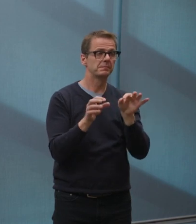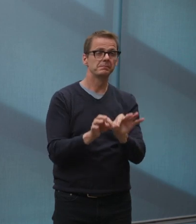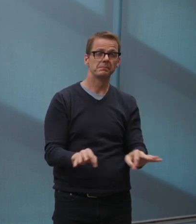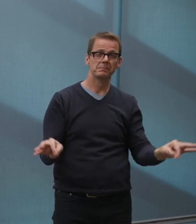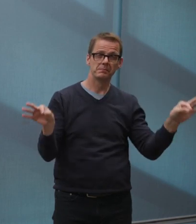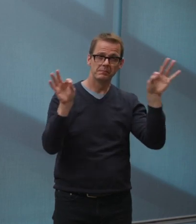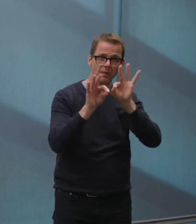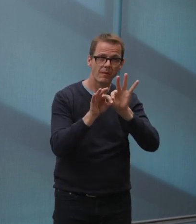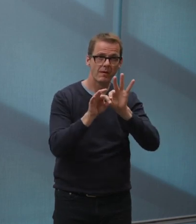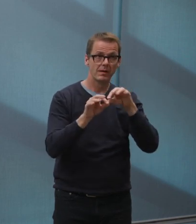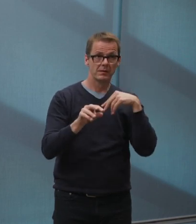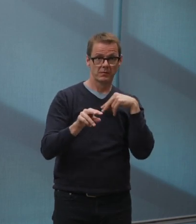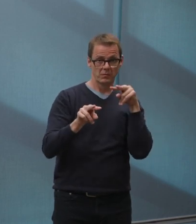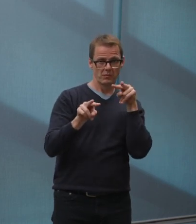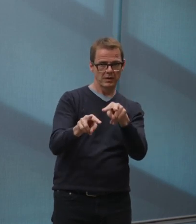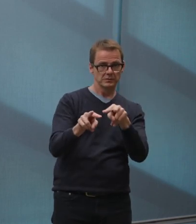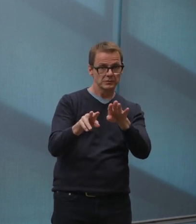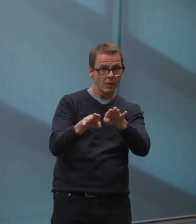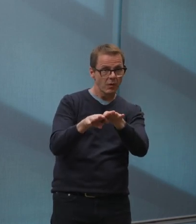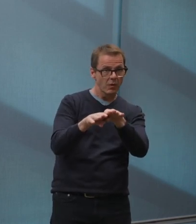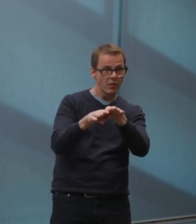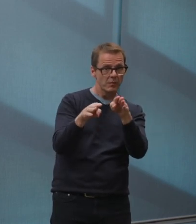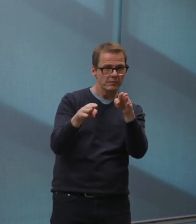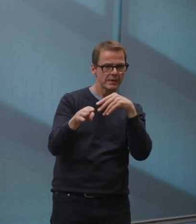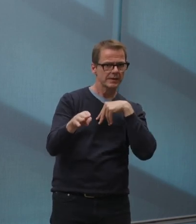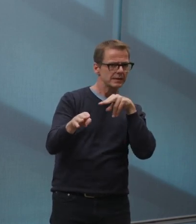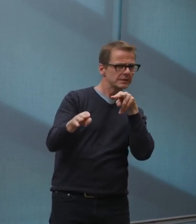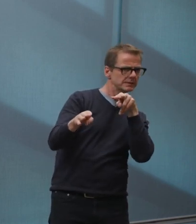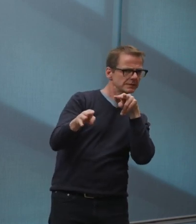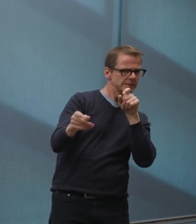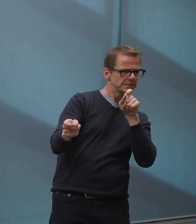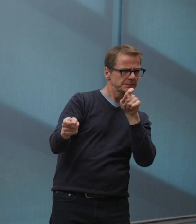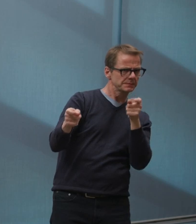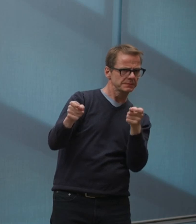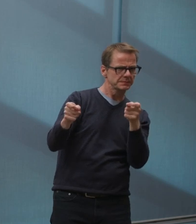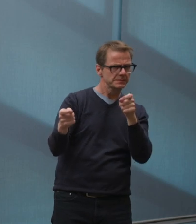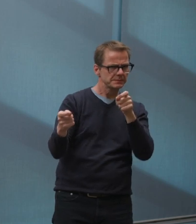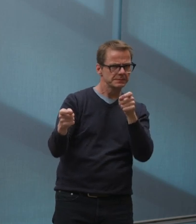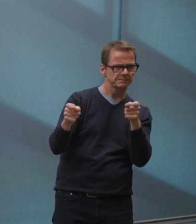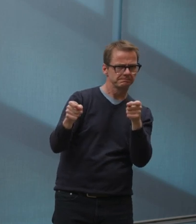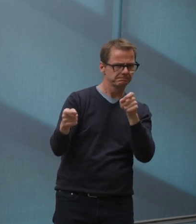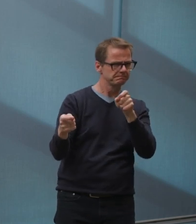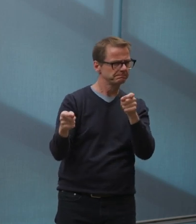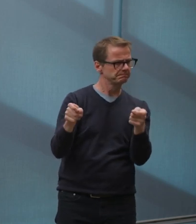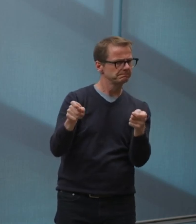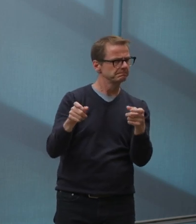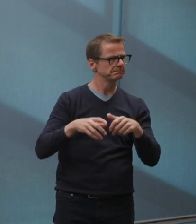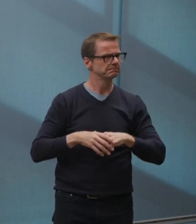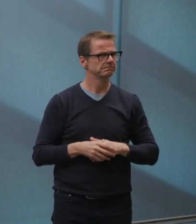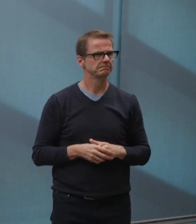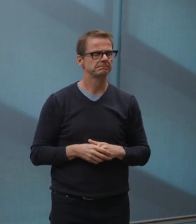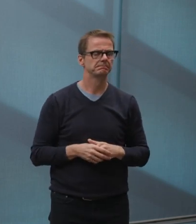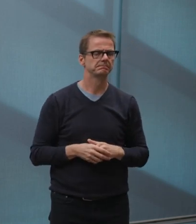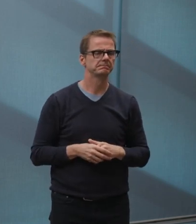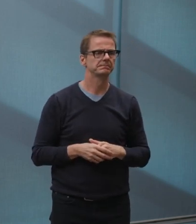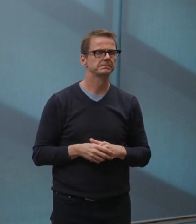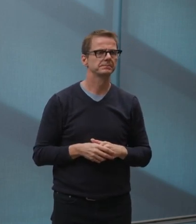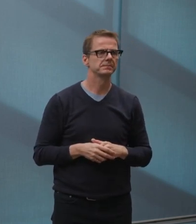Many citizens, businesses, and organizations have reached out to the city to ask how they can help those that are impacted by COVID-19.